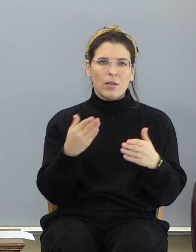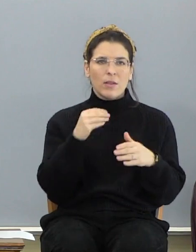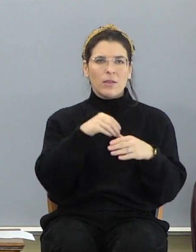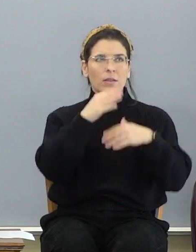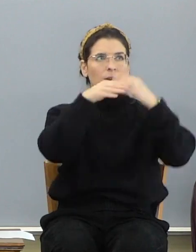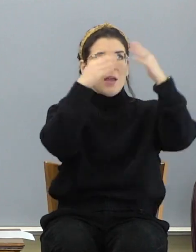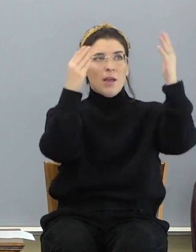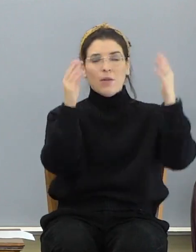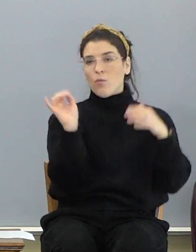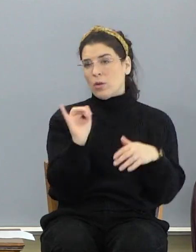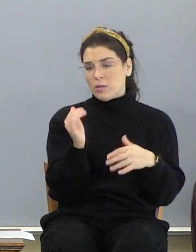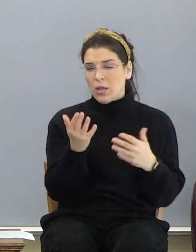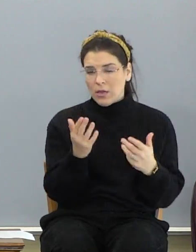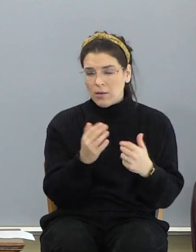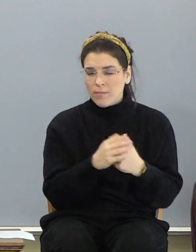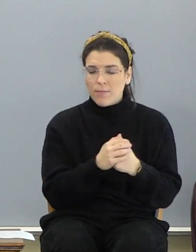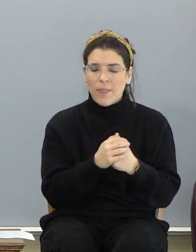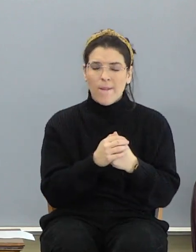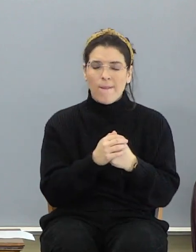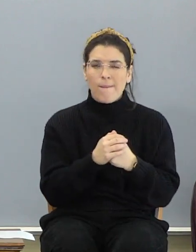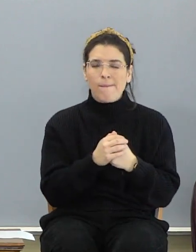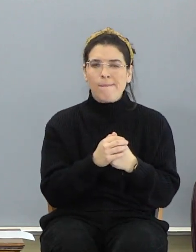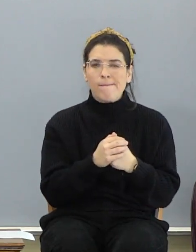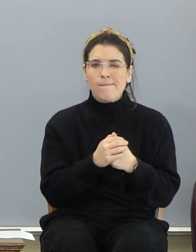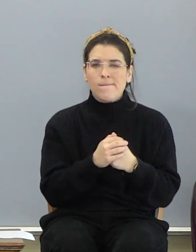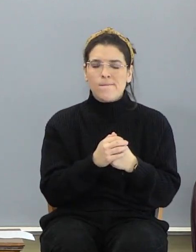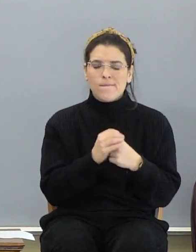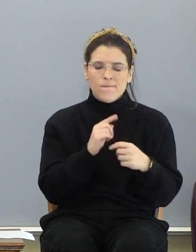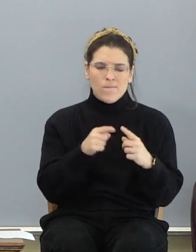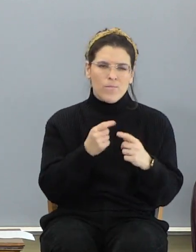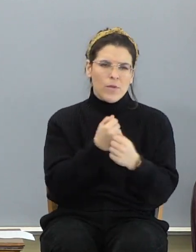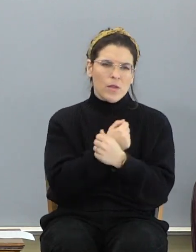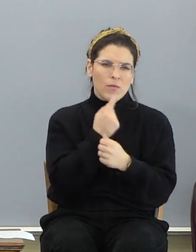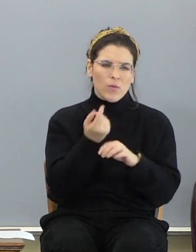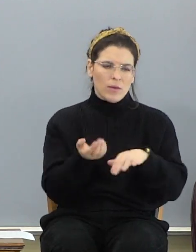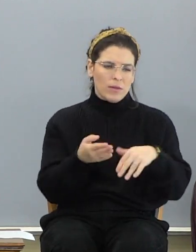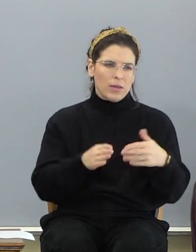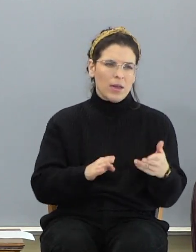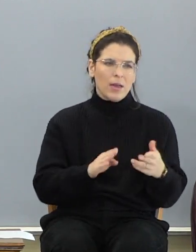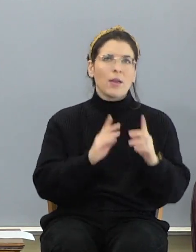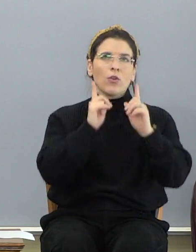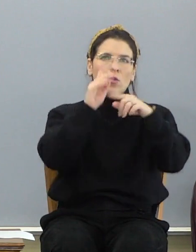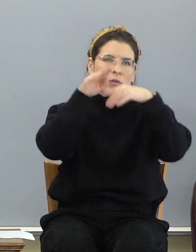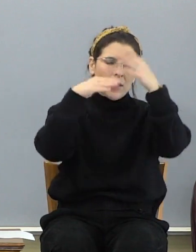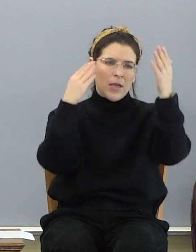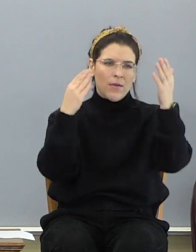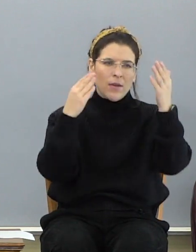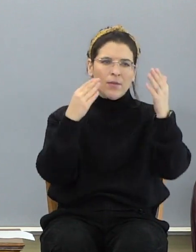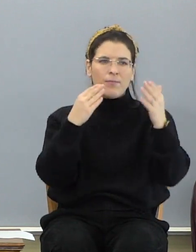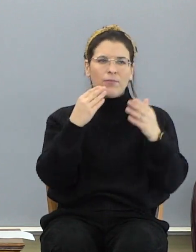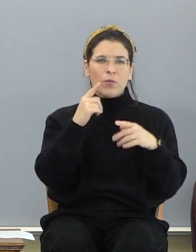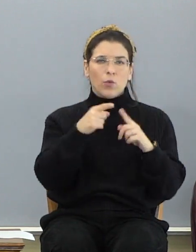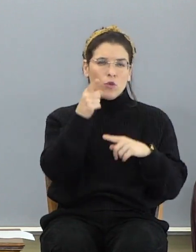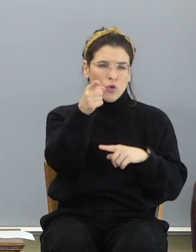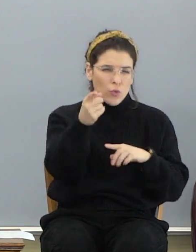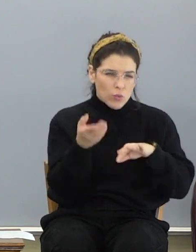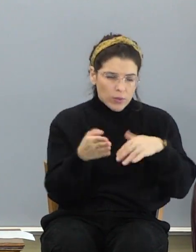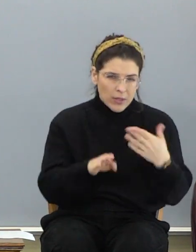and what heaven's like. When a loved one dies and goes to heaven, when you die and go to heaven,